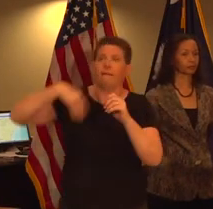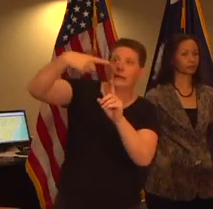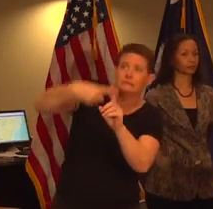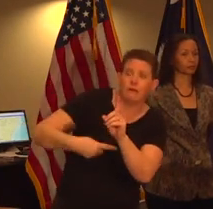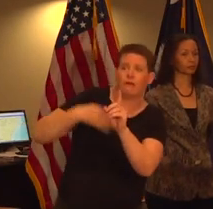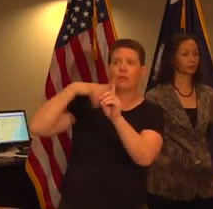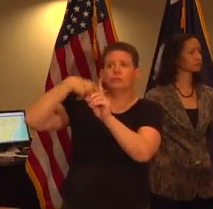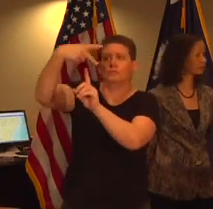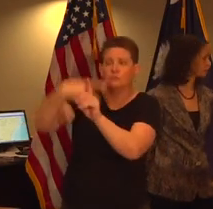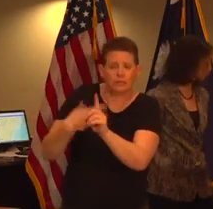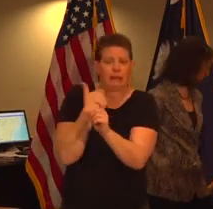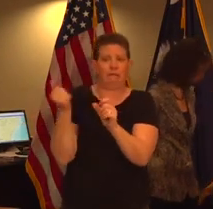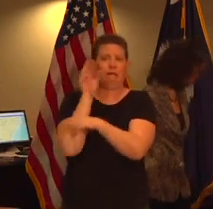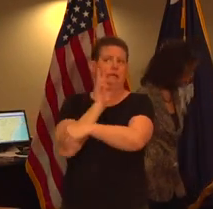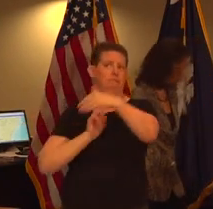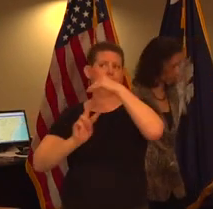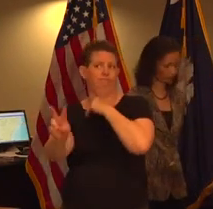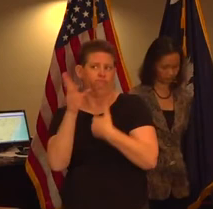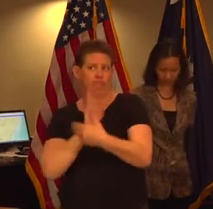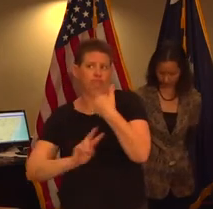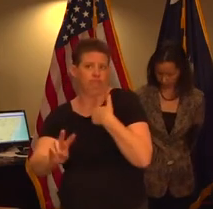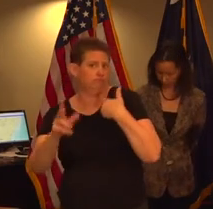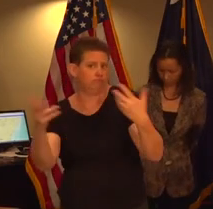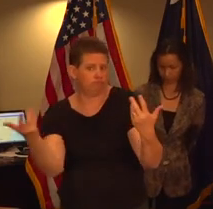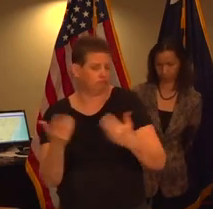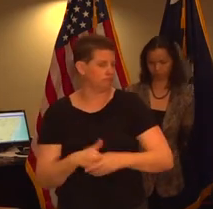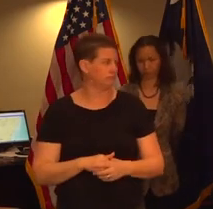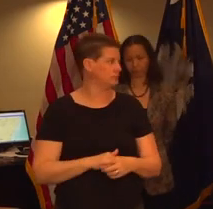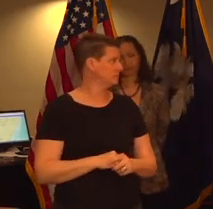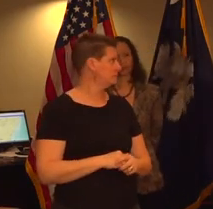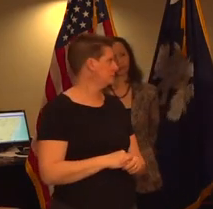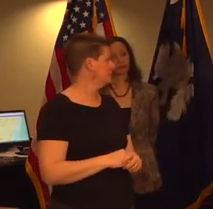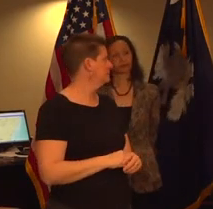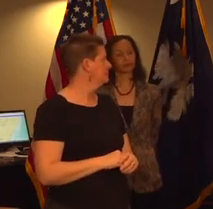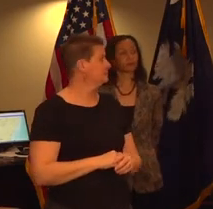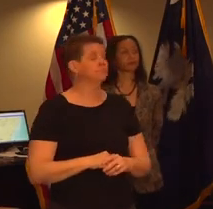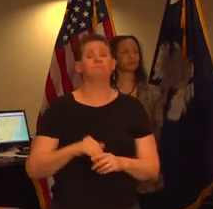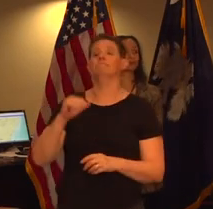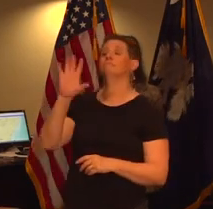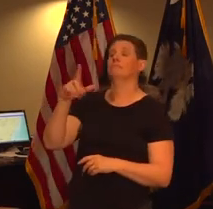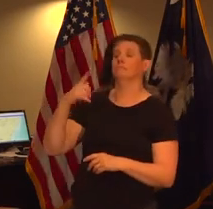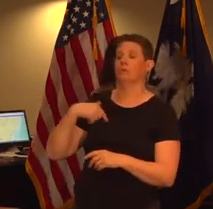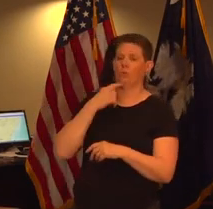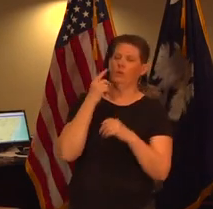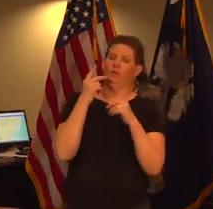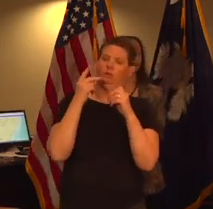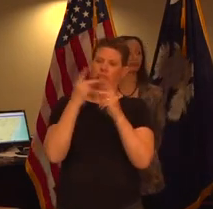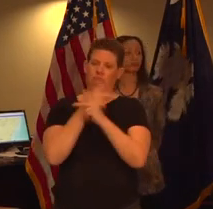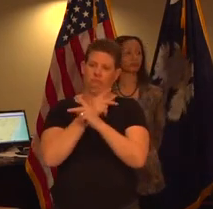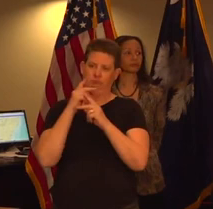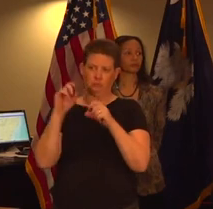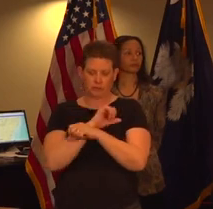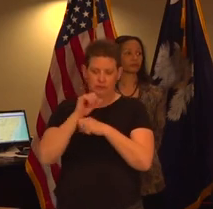or a month after that do we have any type of projection as to how many people may be affected by this we are working on those projections we're